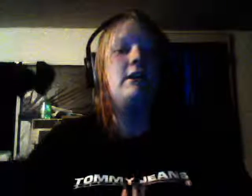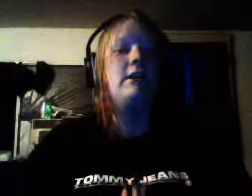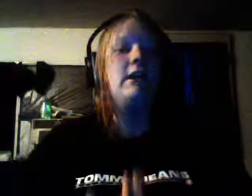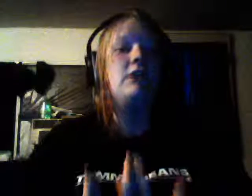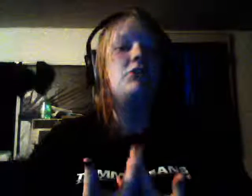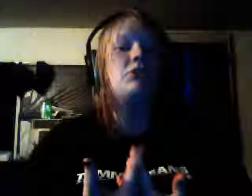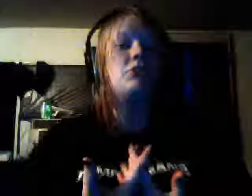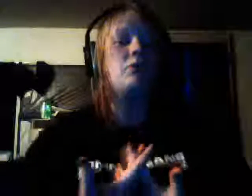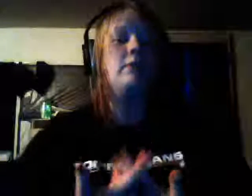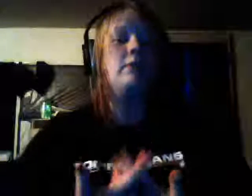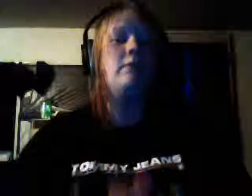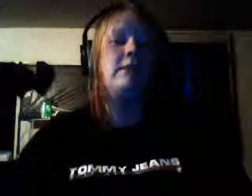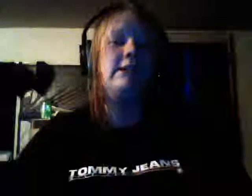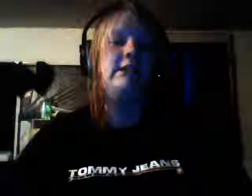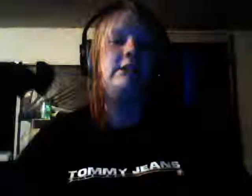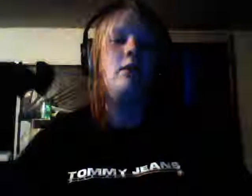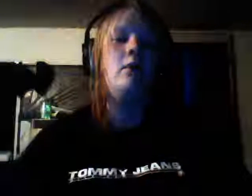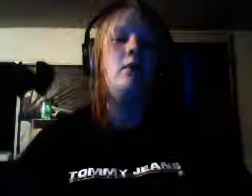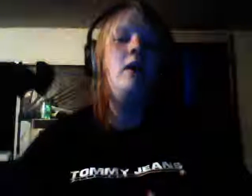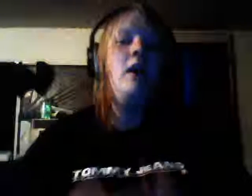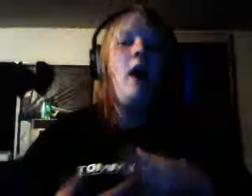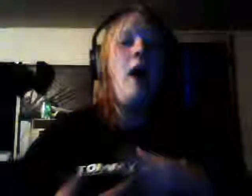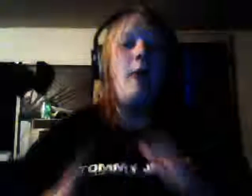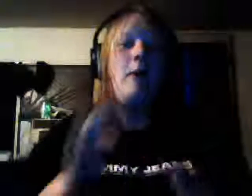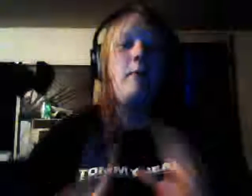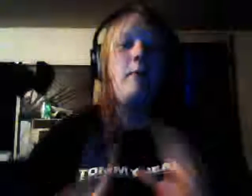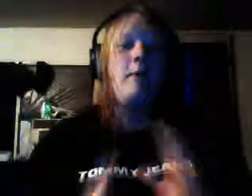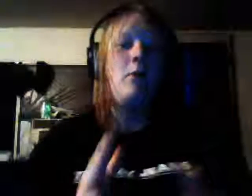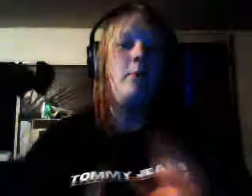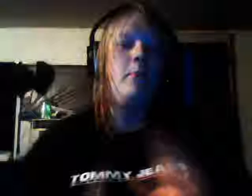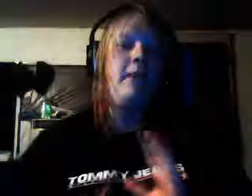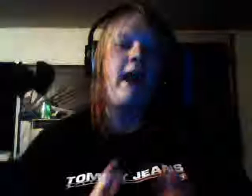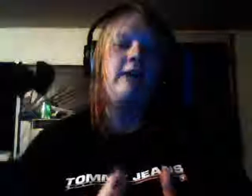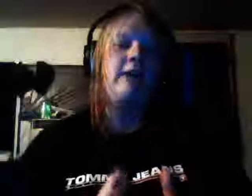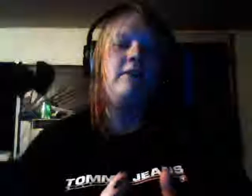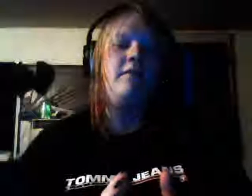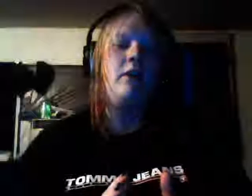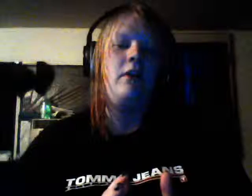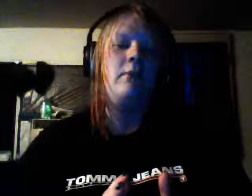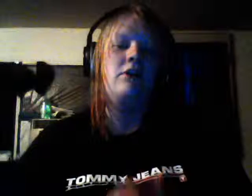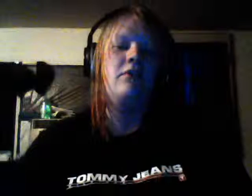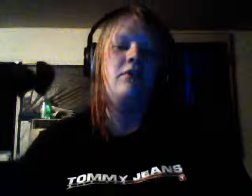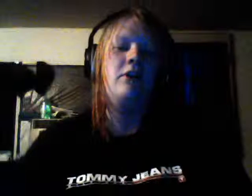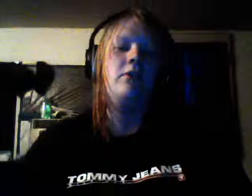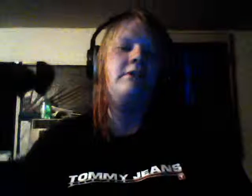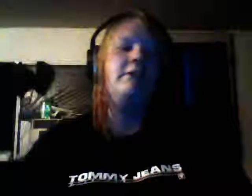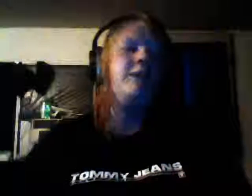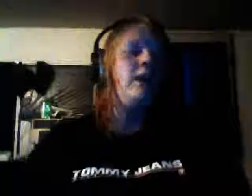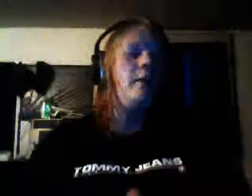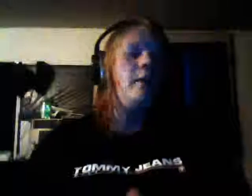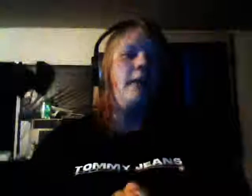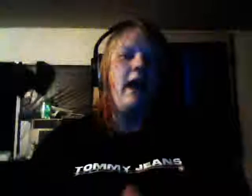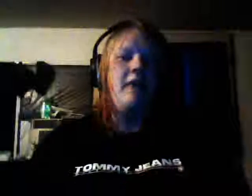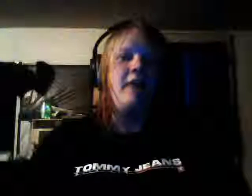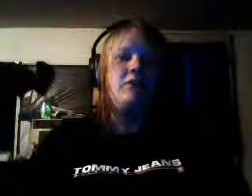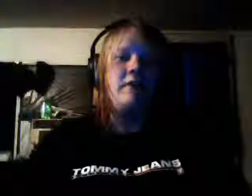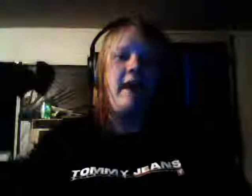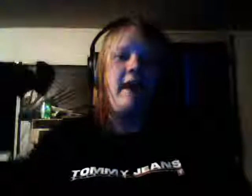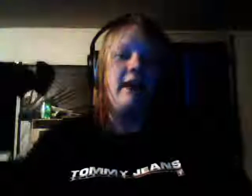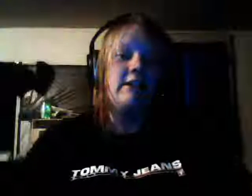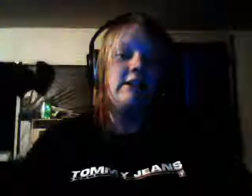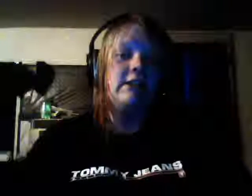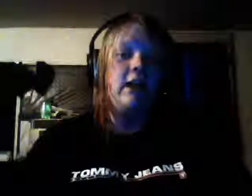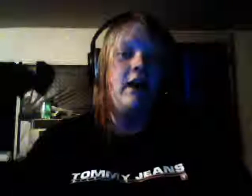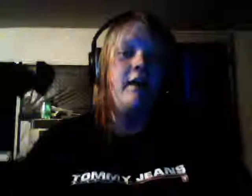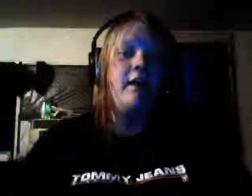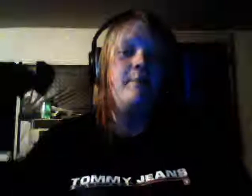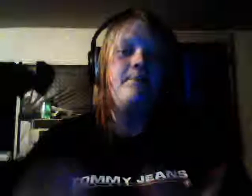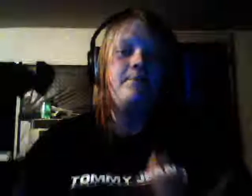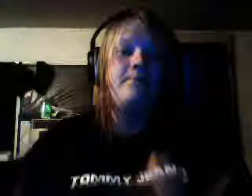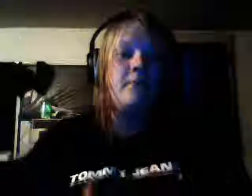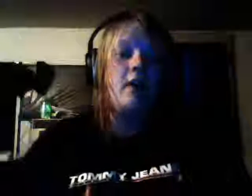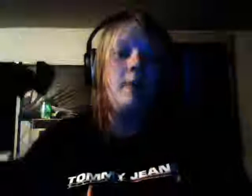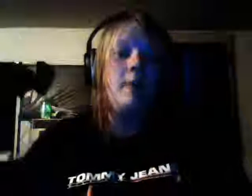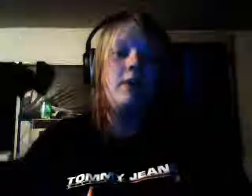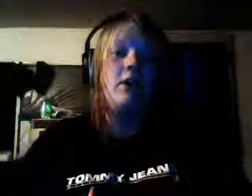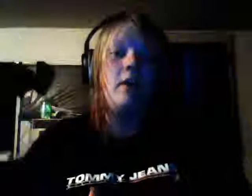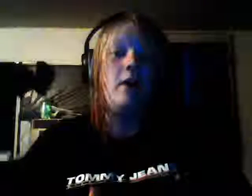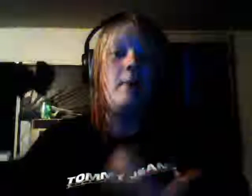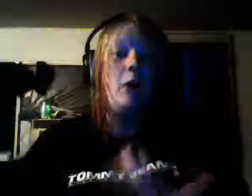extremely busy so I probably won't be active very much for those but after that I'm gonna I'm hoping